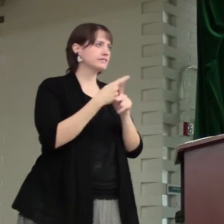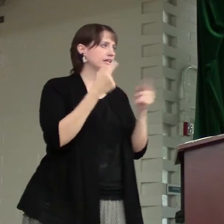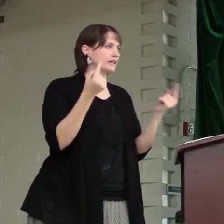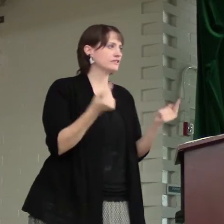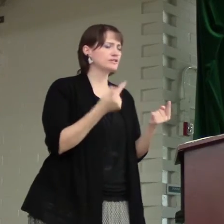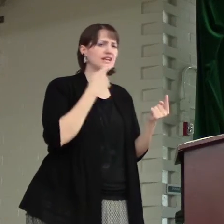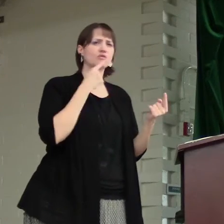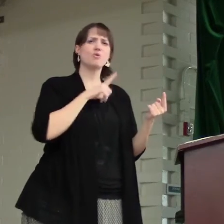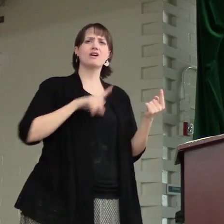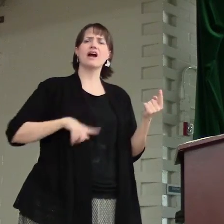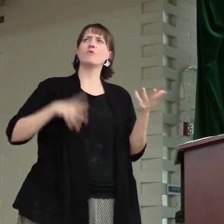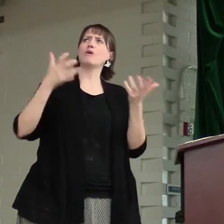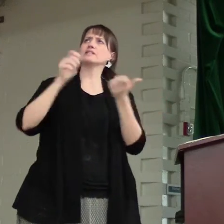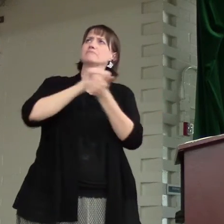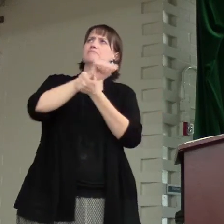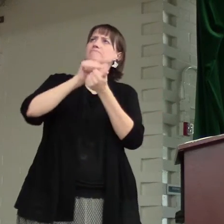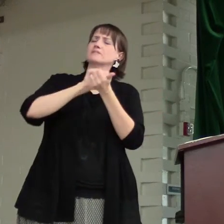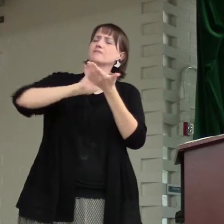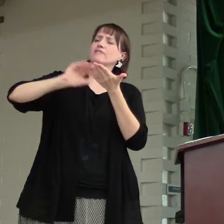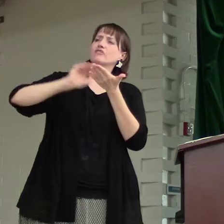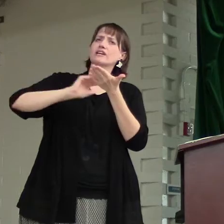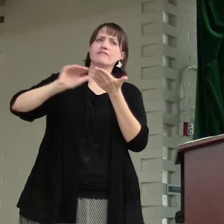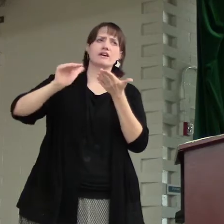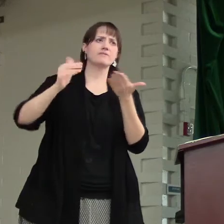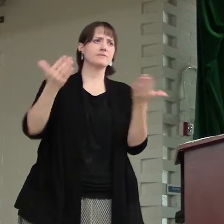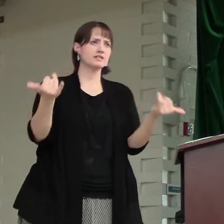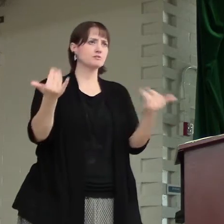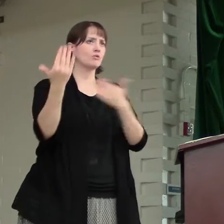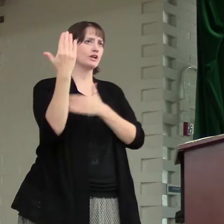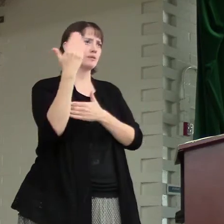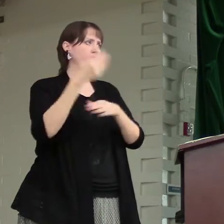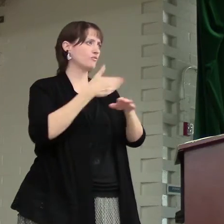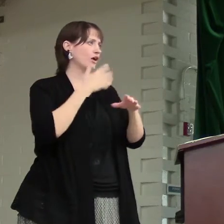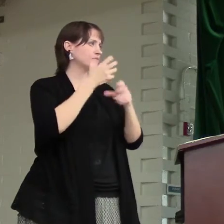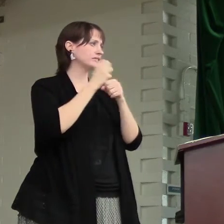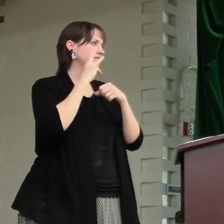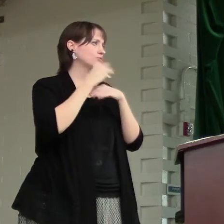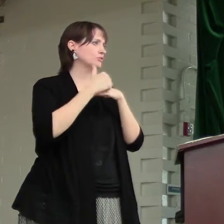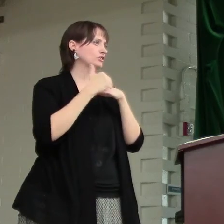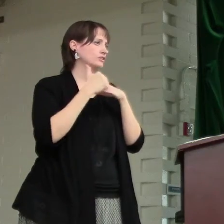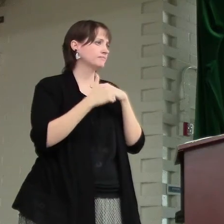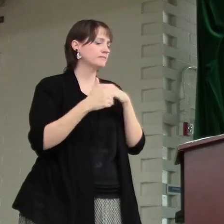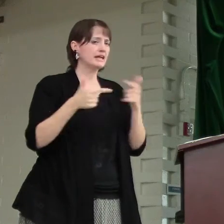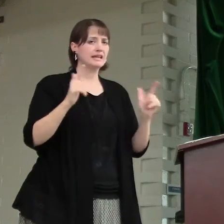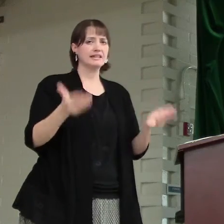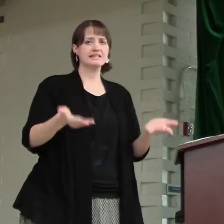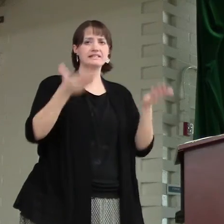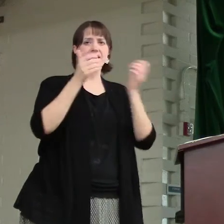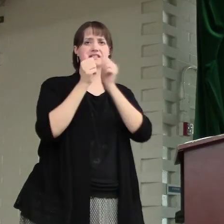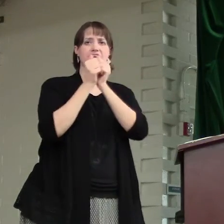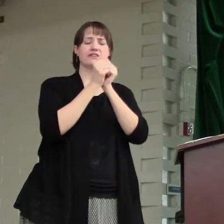sin you say, Lord, I want to be forgiven this morning before I receive communion? Let's stand together.